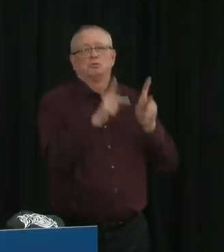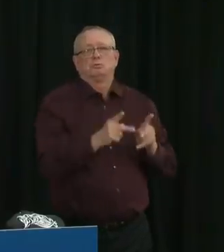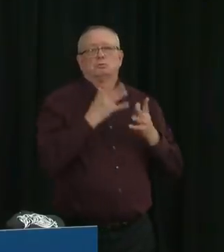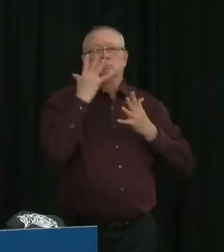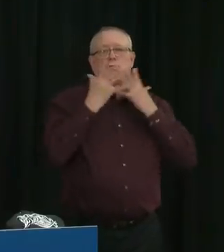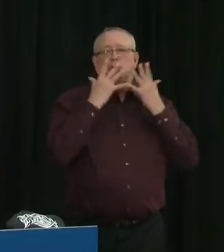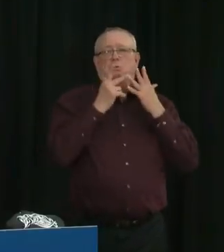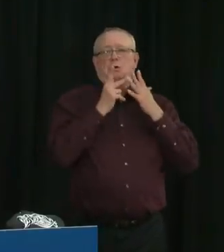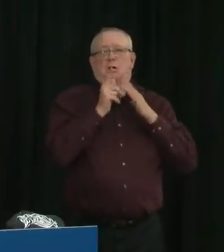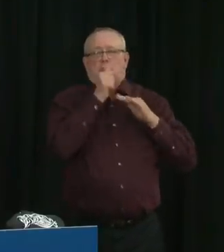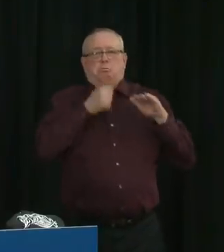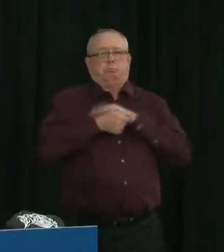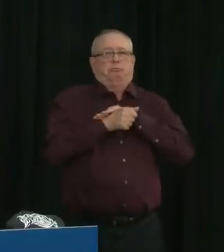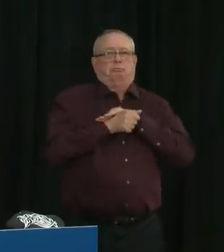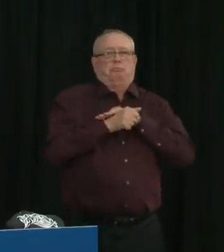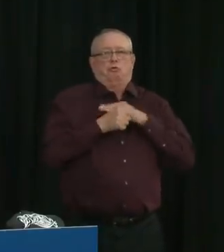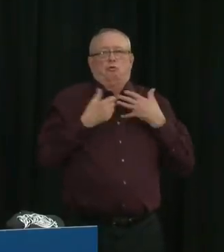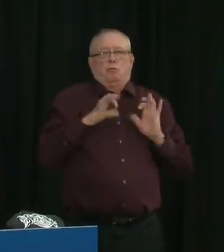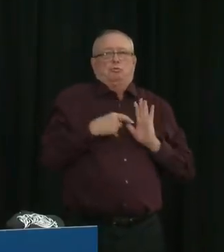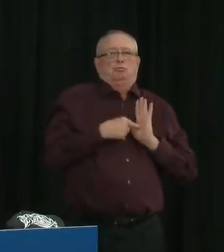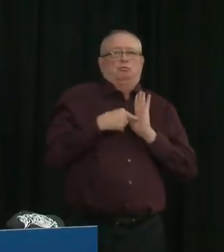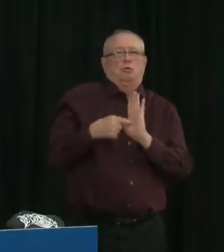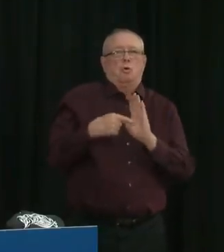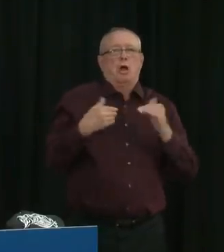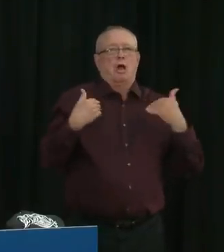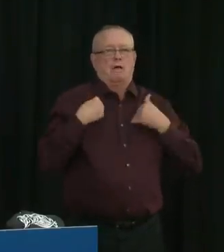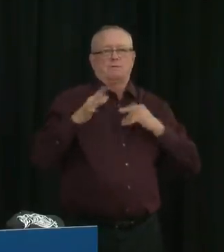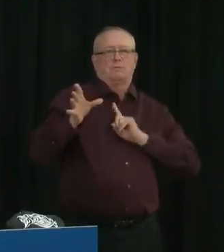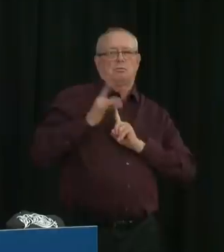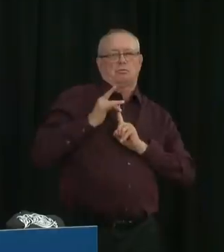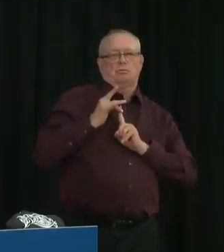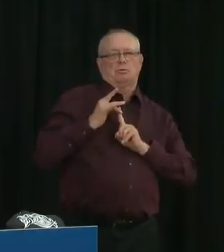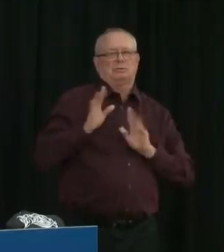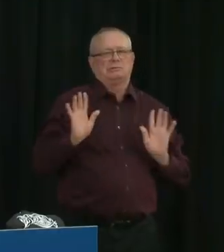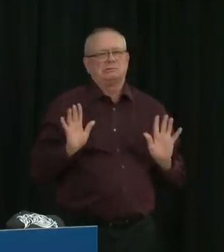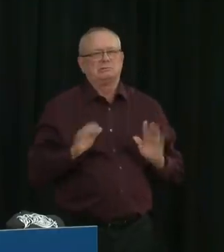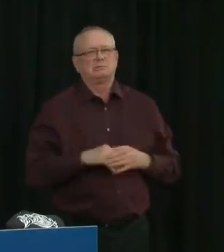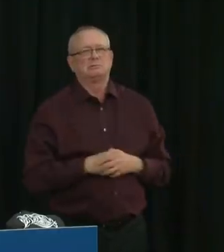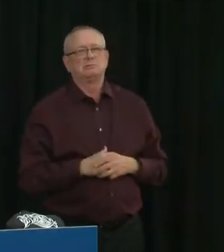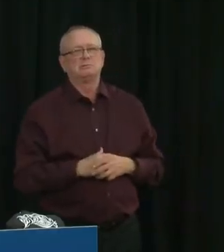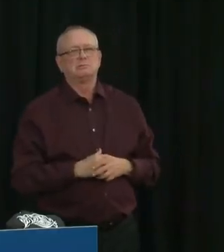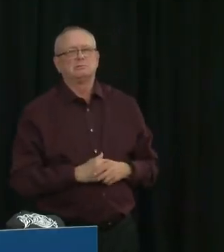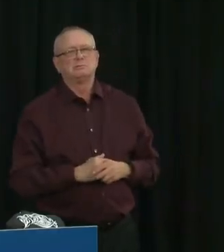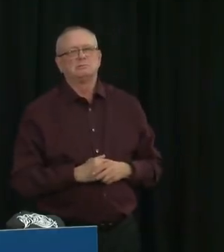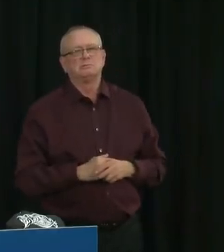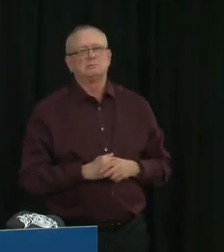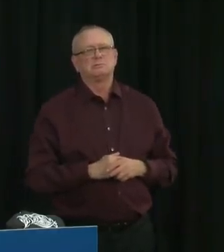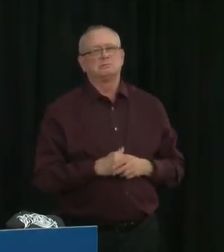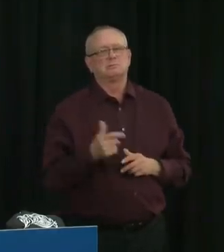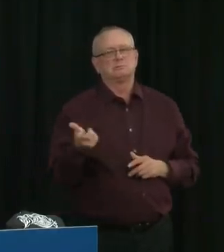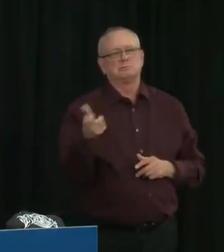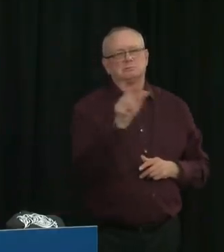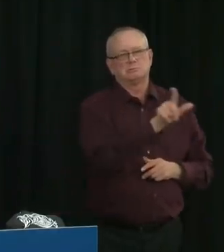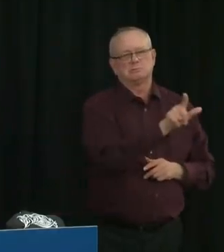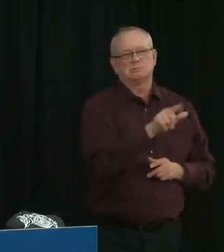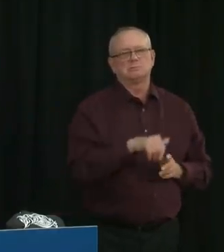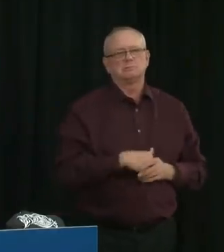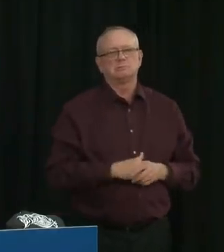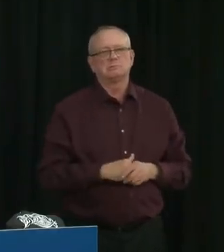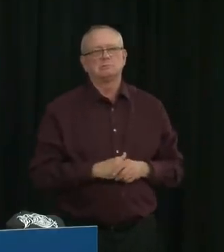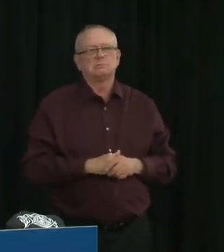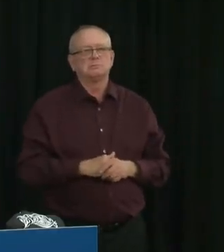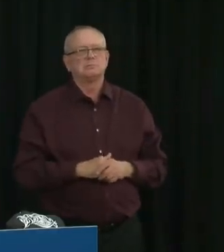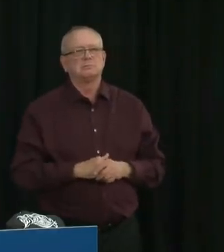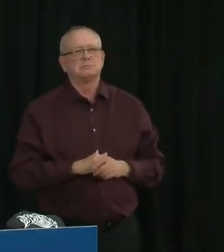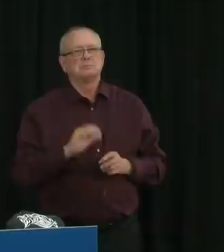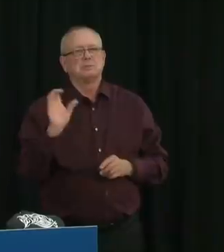underground with disease. Operator, could you put through our next caller, please? Next is Jason Haring with the Calgary